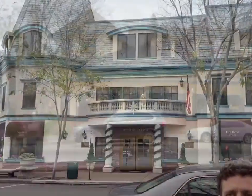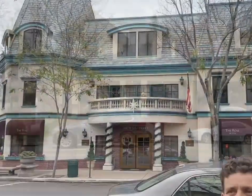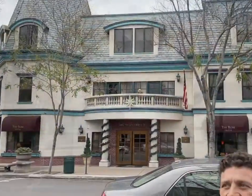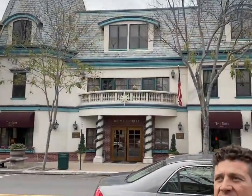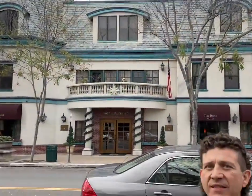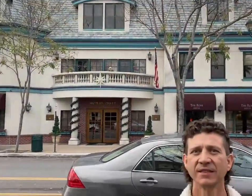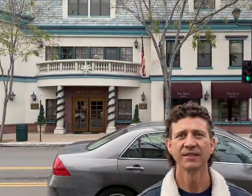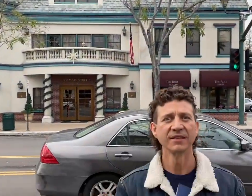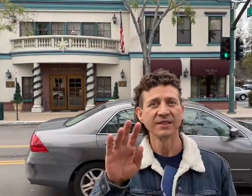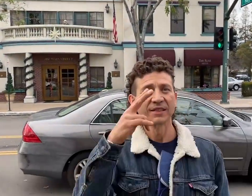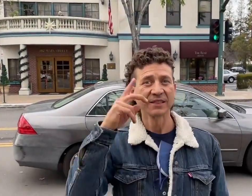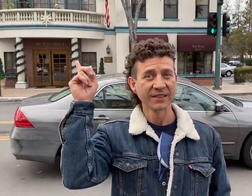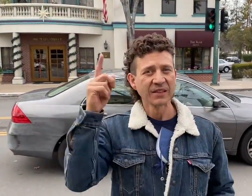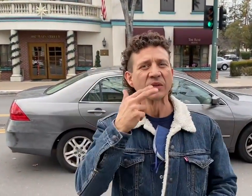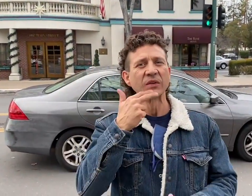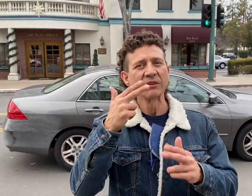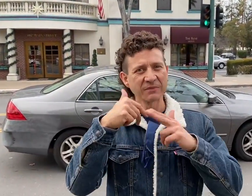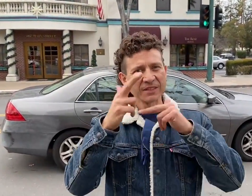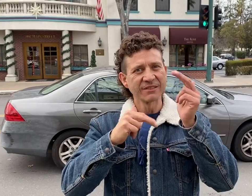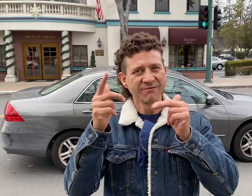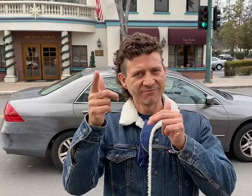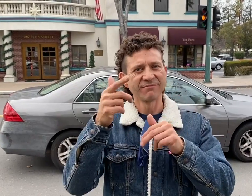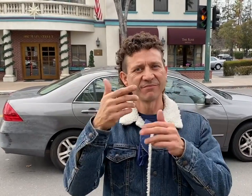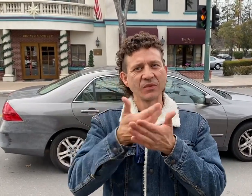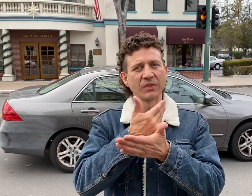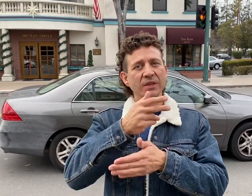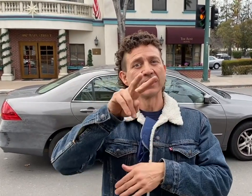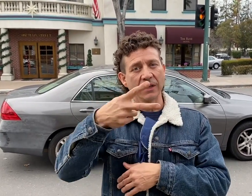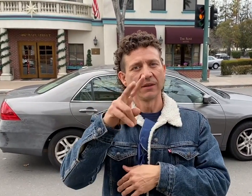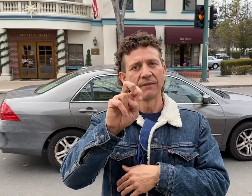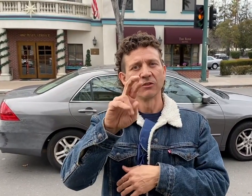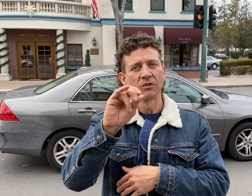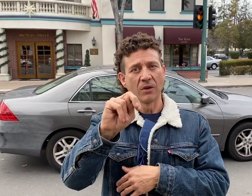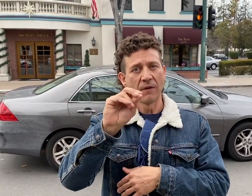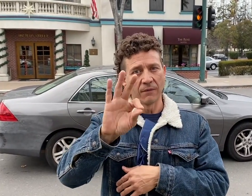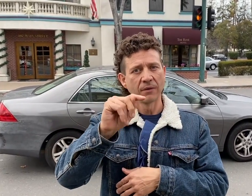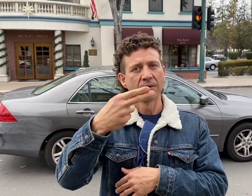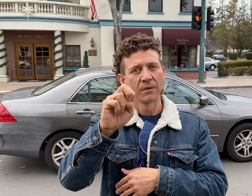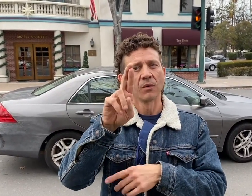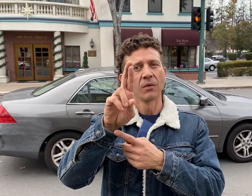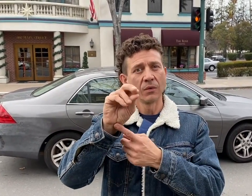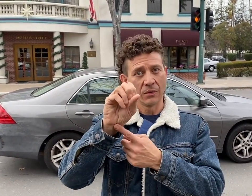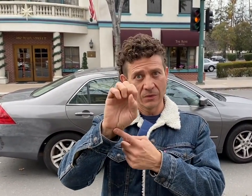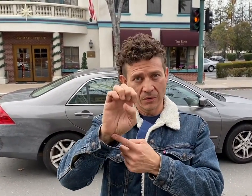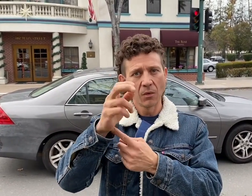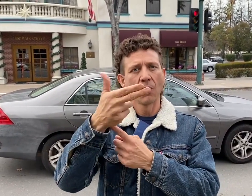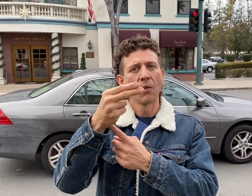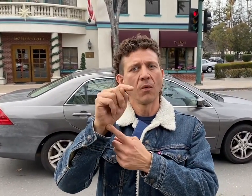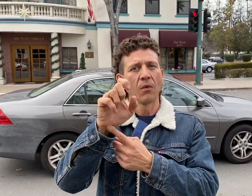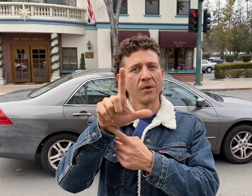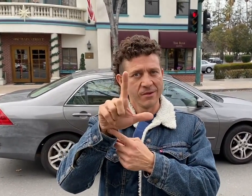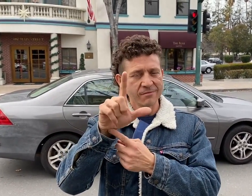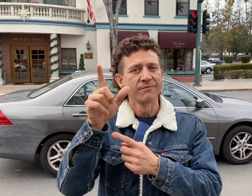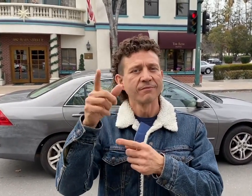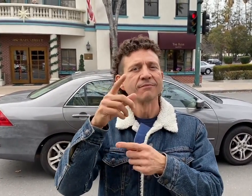See this cute building? This is the second version of the Rose Hotel, which takes on a Victorian style.